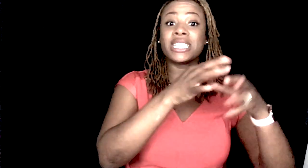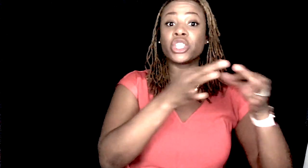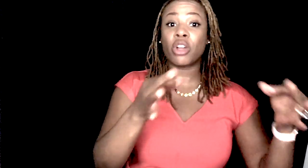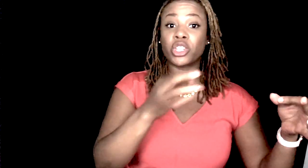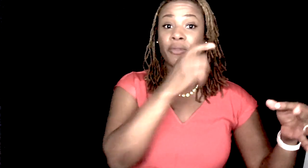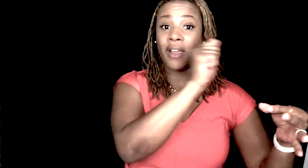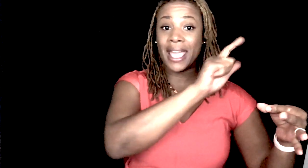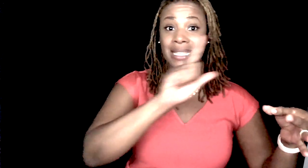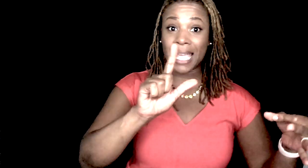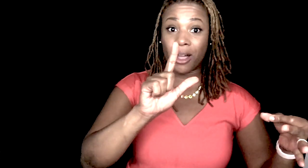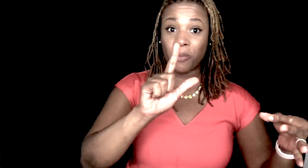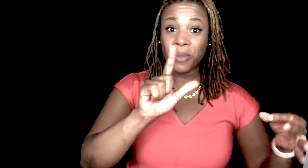structure for ASL.